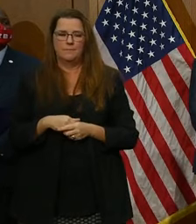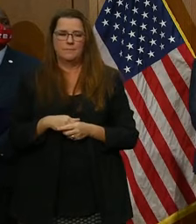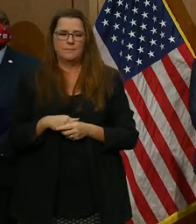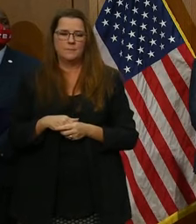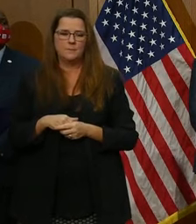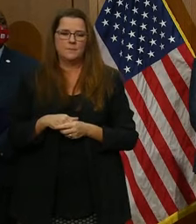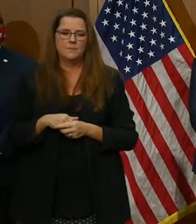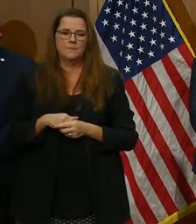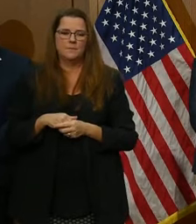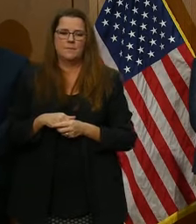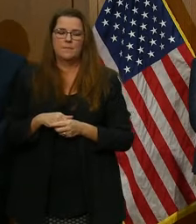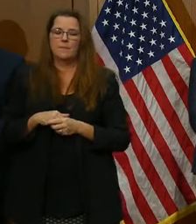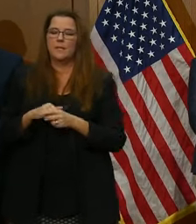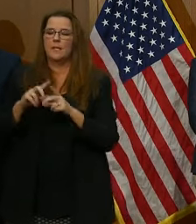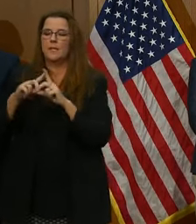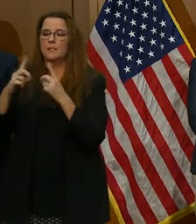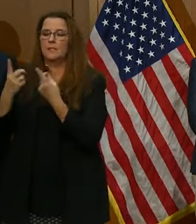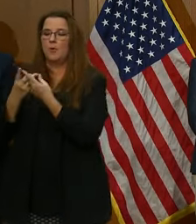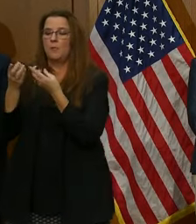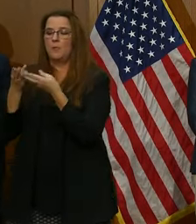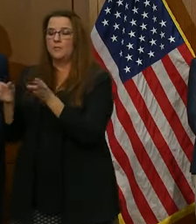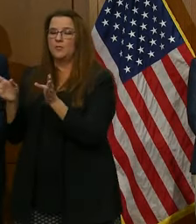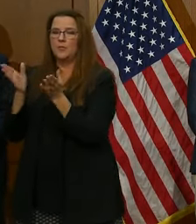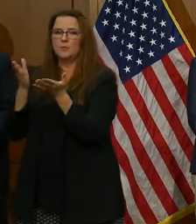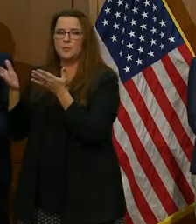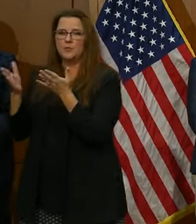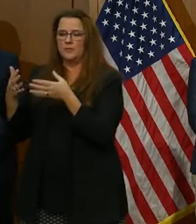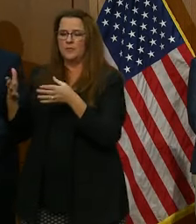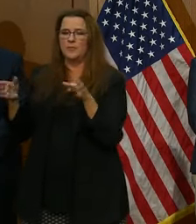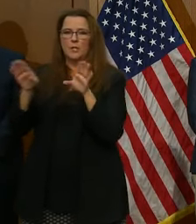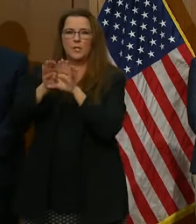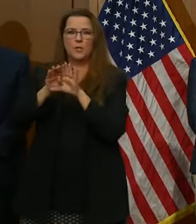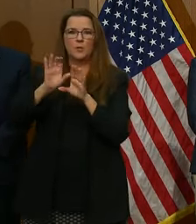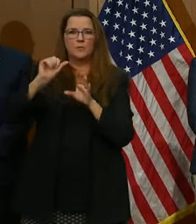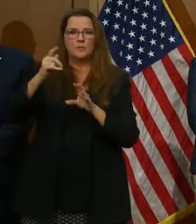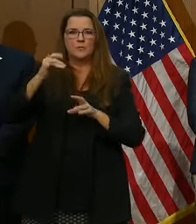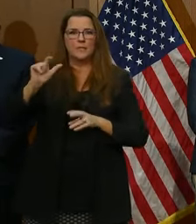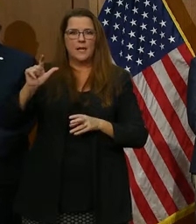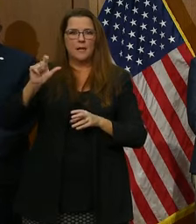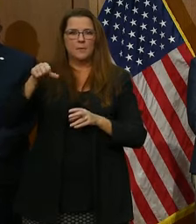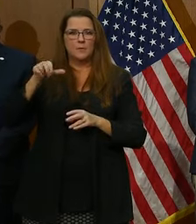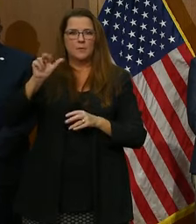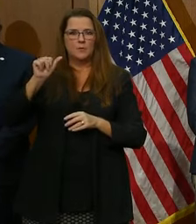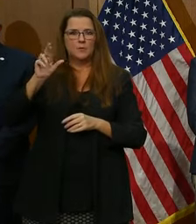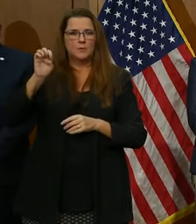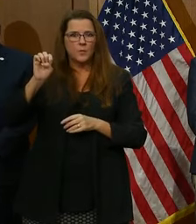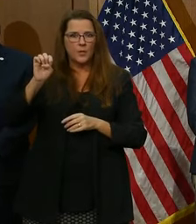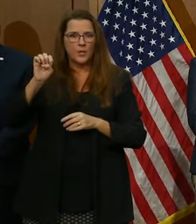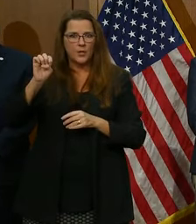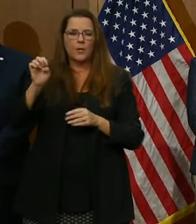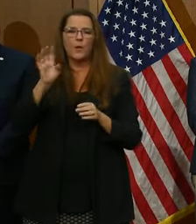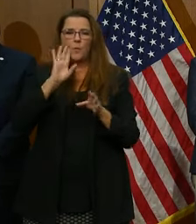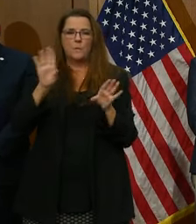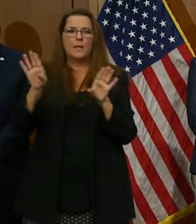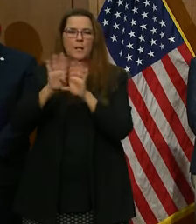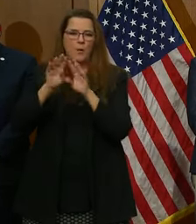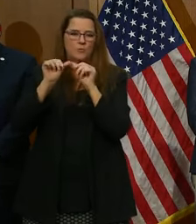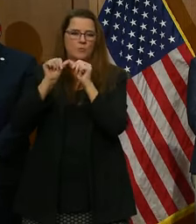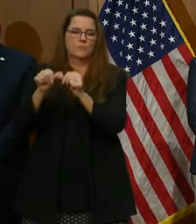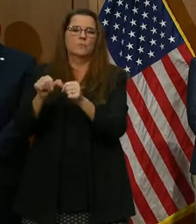The Department of General Services has closed Capitol Square, and it will remain closed through at least next Thursday.